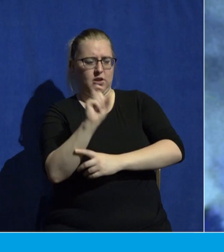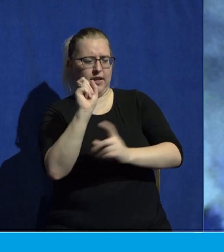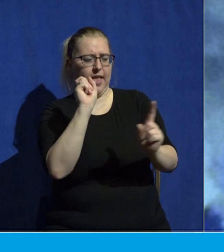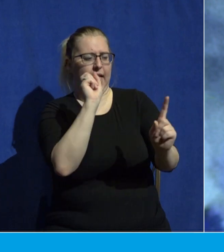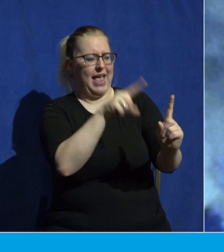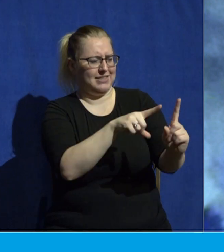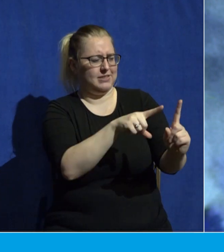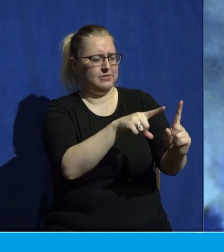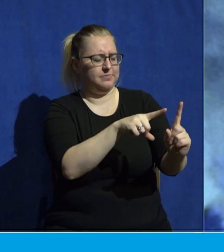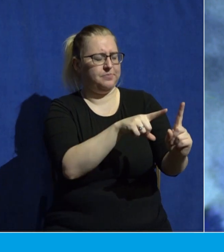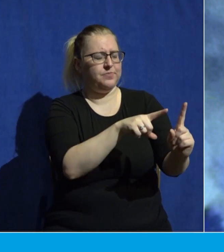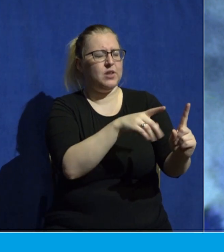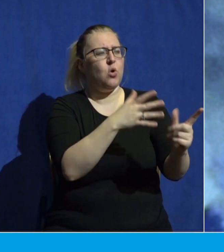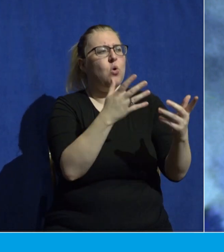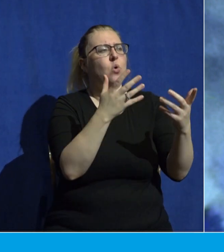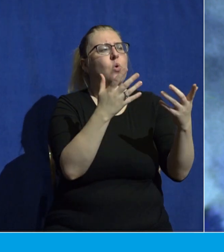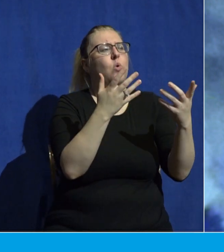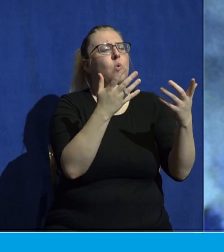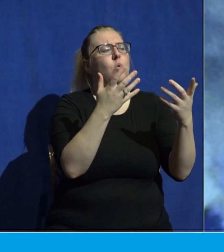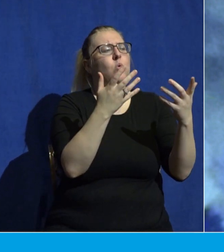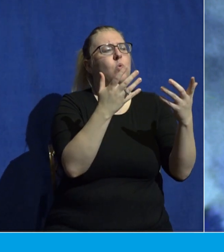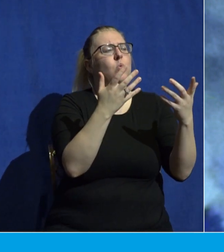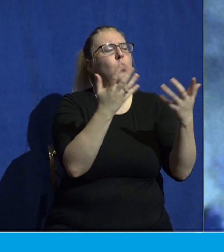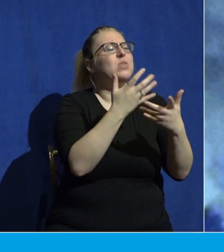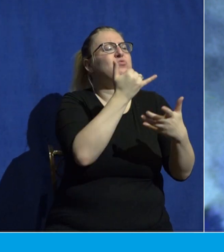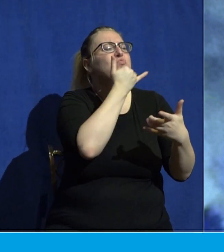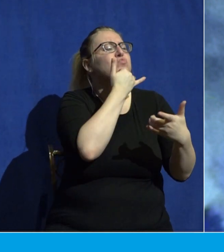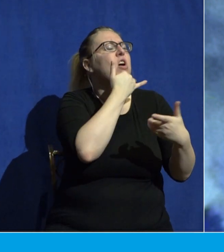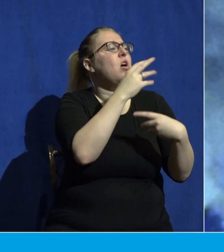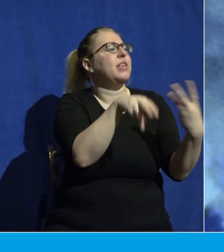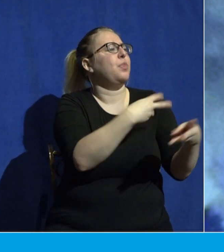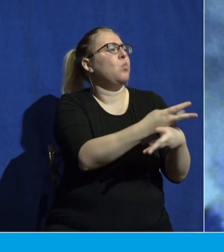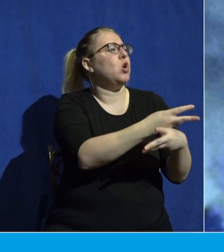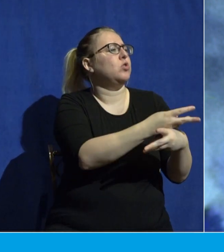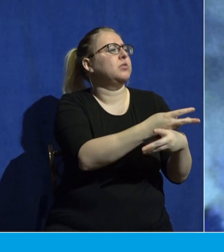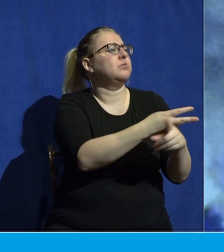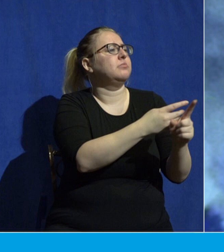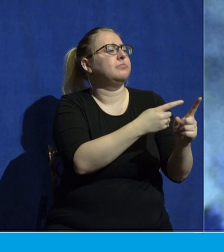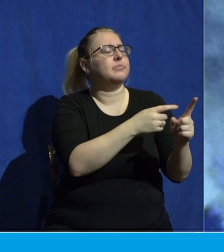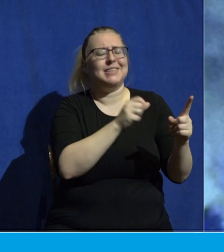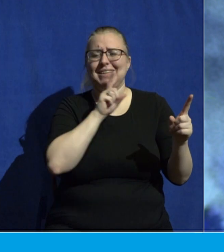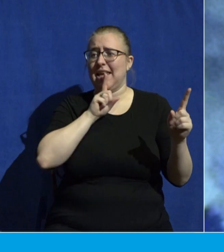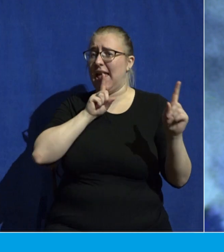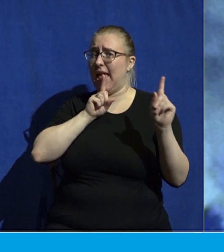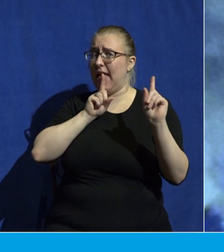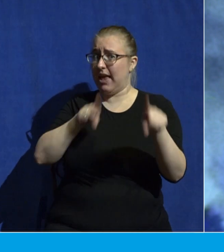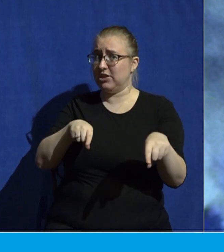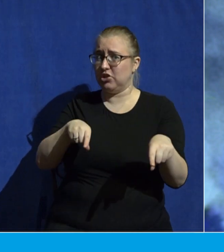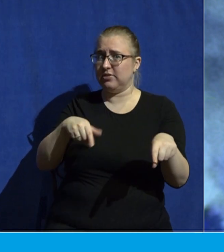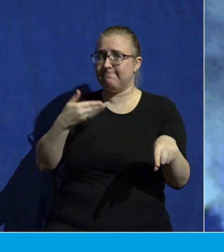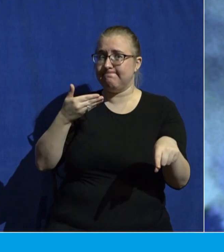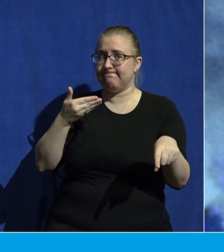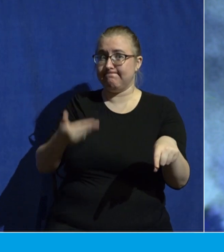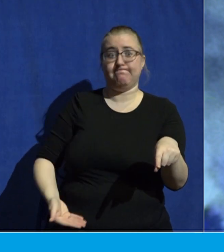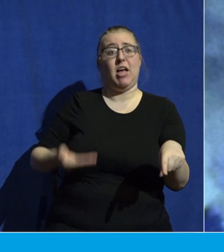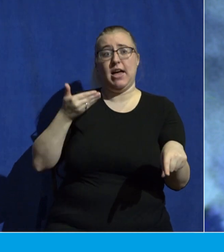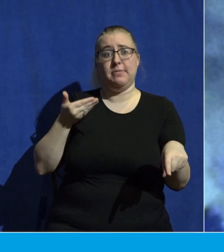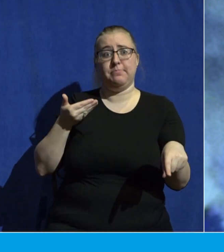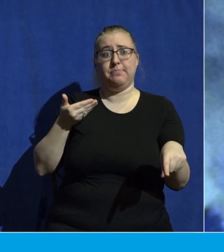the world? What is wrong with the world? And his answer was, I am. I am.